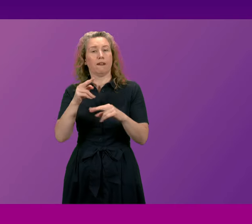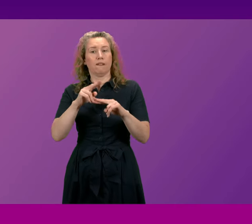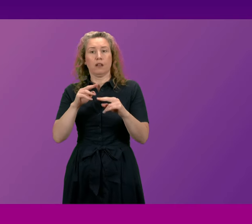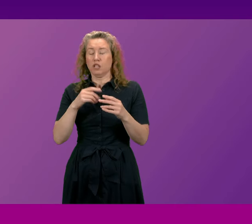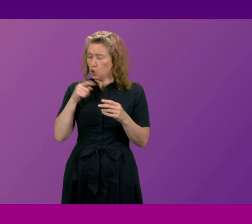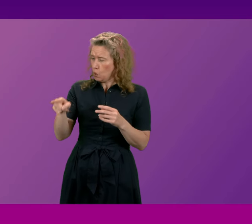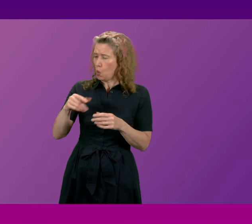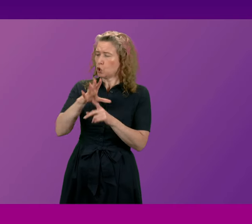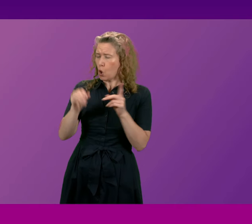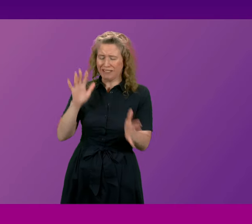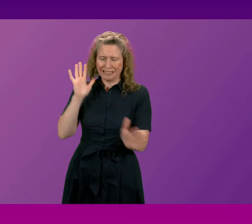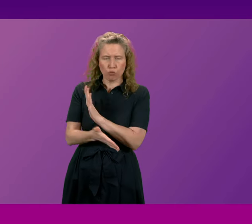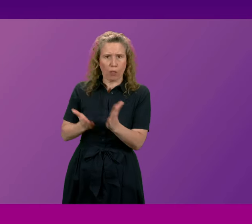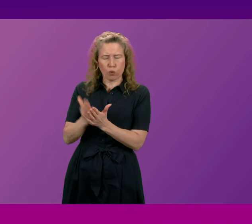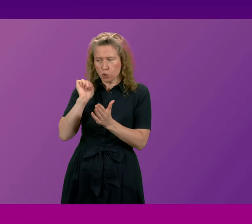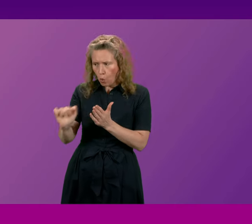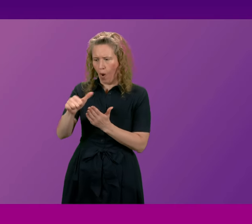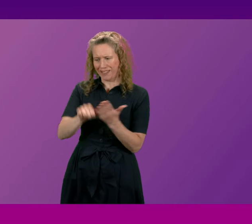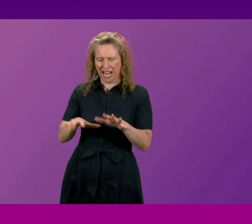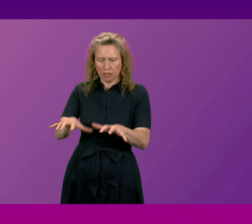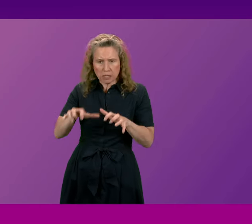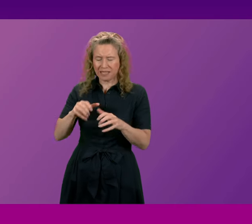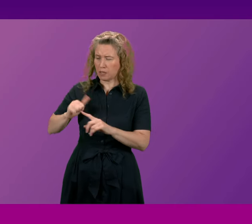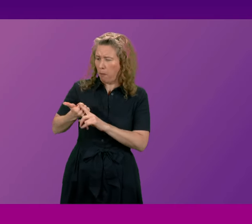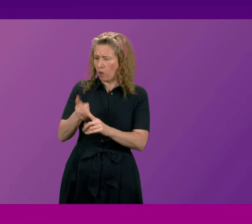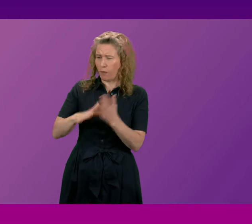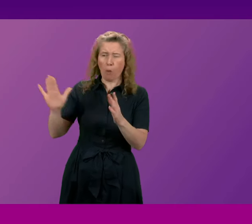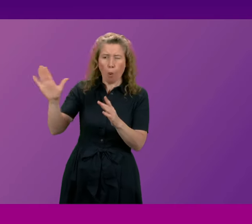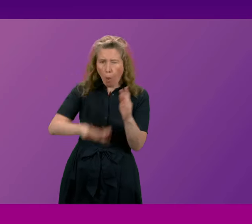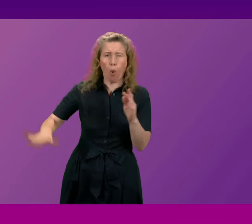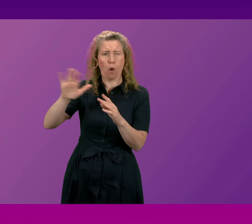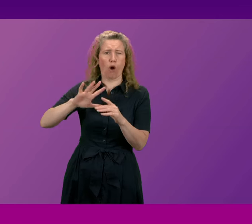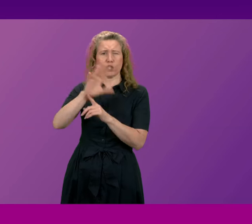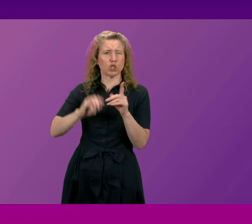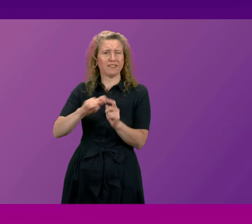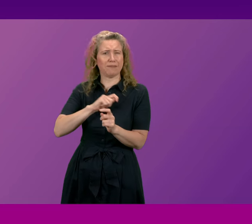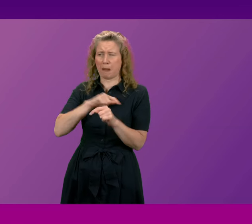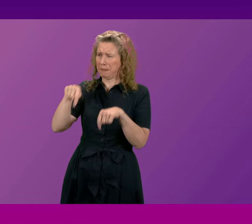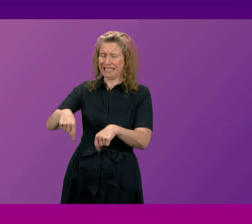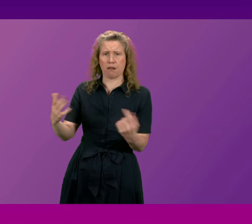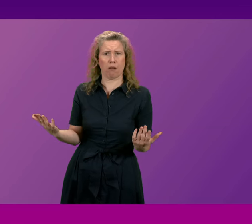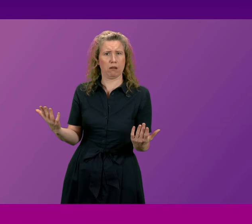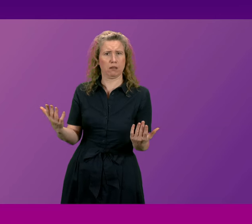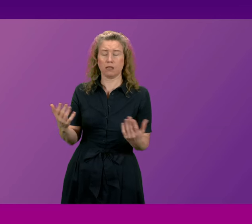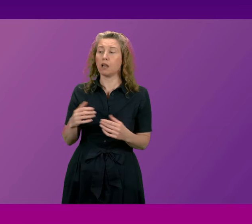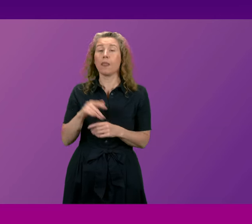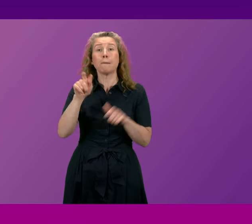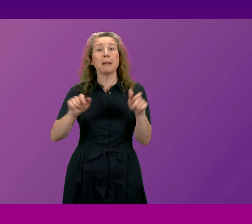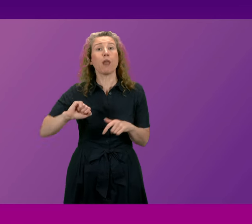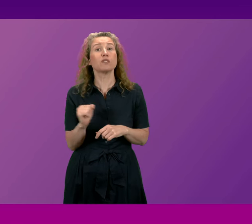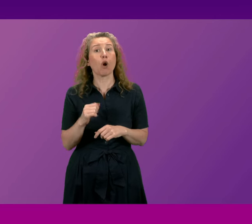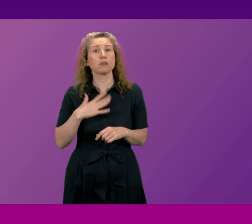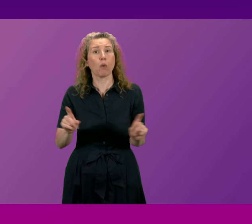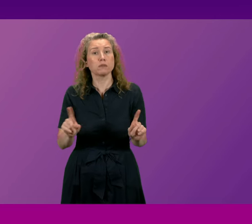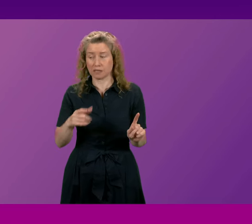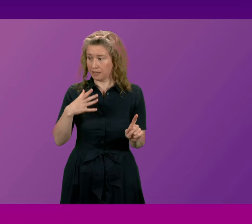by the austerity agenda that was supported by all of the Conservative members over there and what the people of Scotland